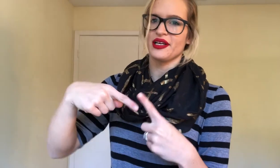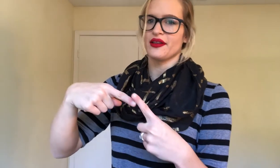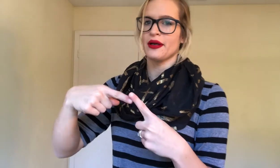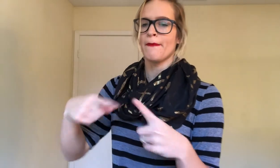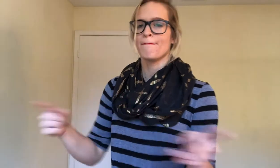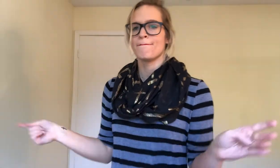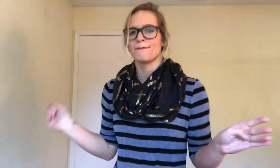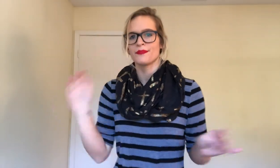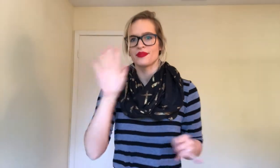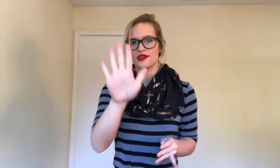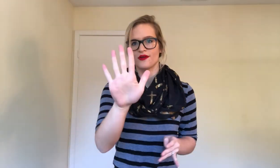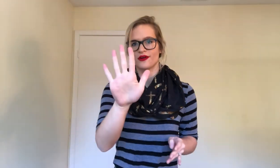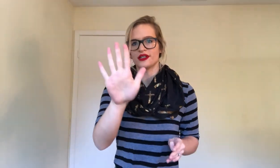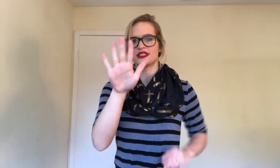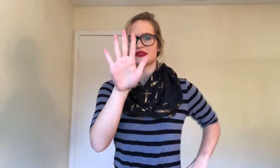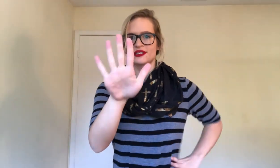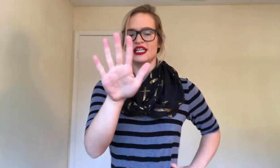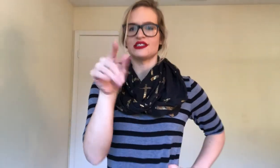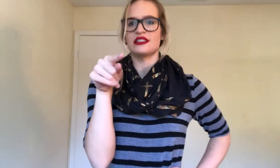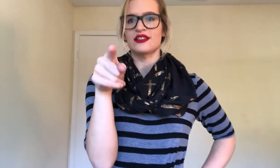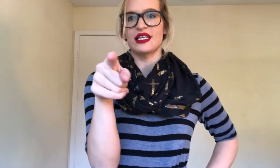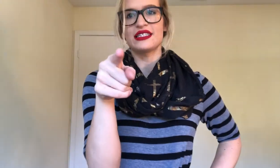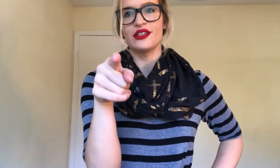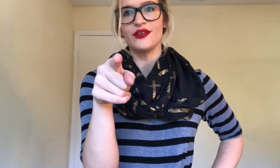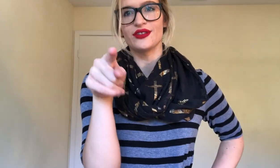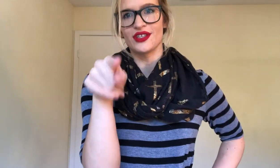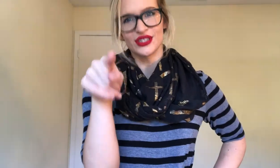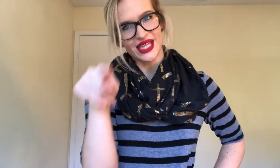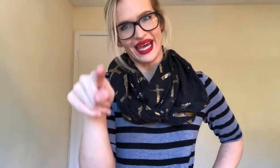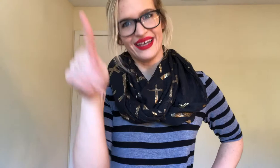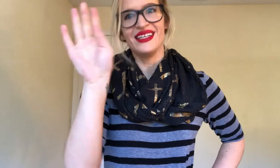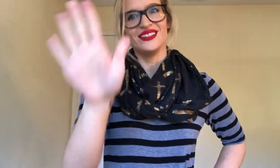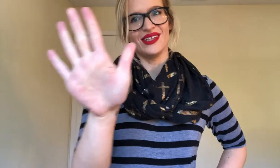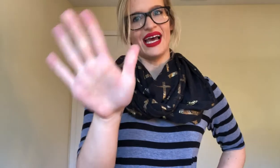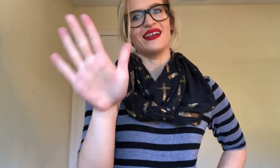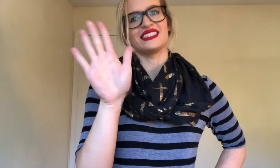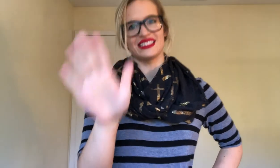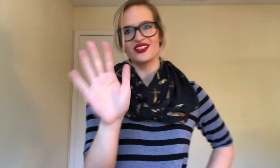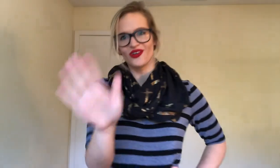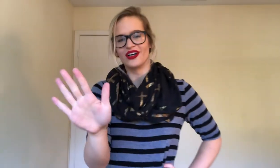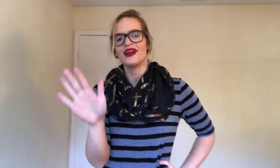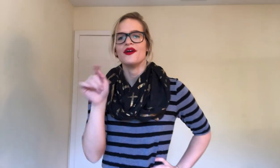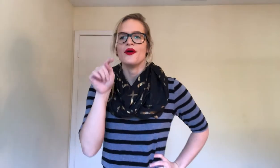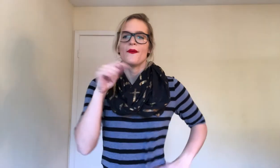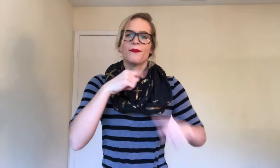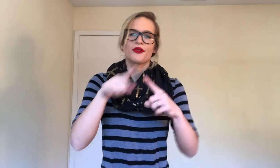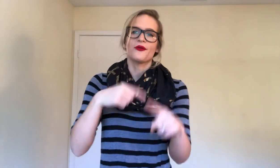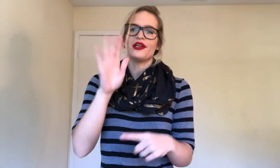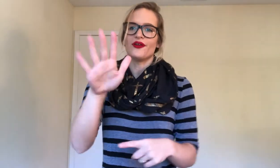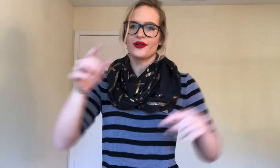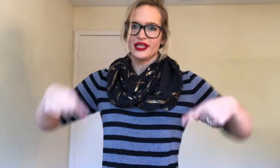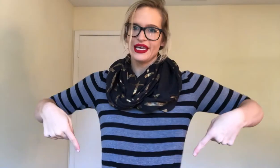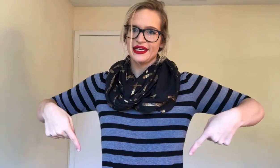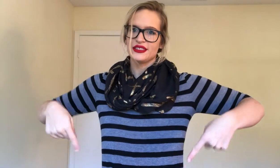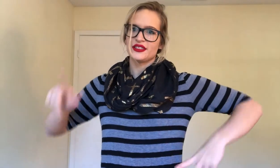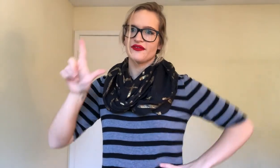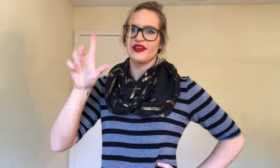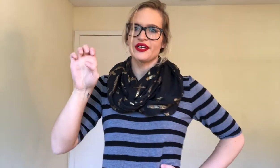the other, your, that's possession, so that's you, so don't do that. Do that because that's your. When your legs, you can finger